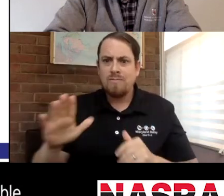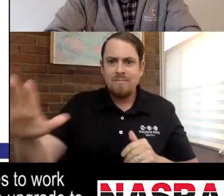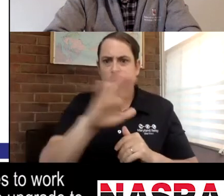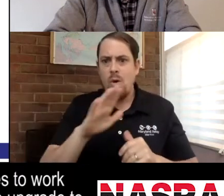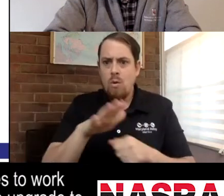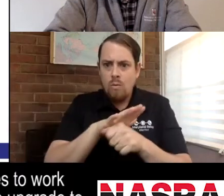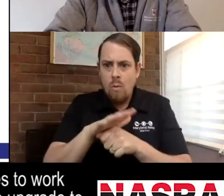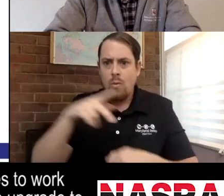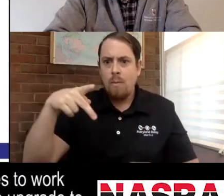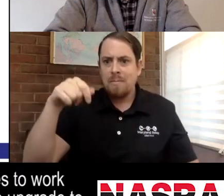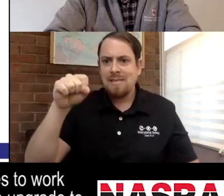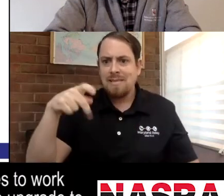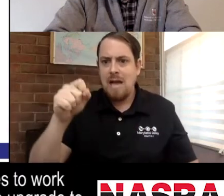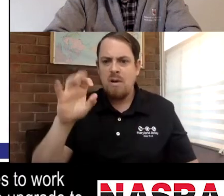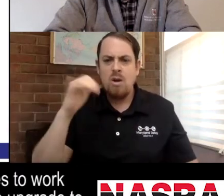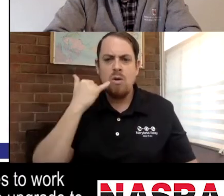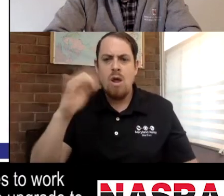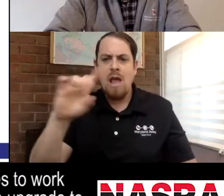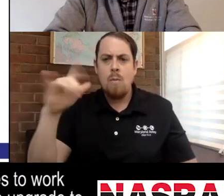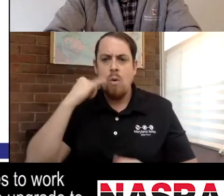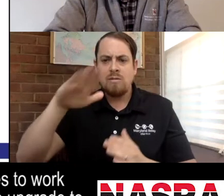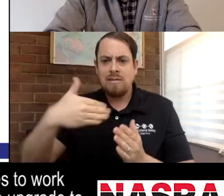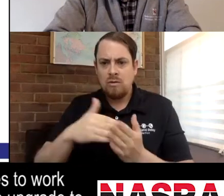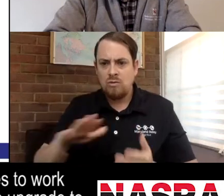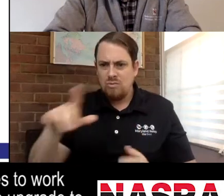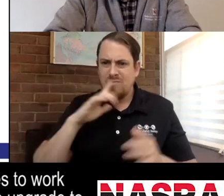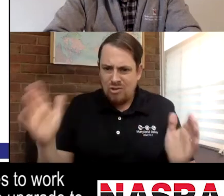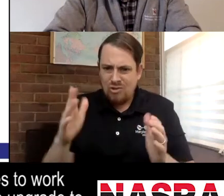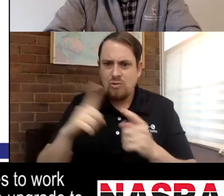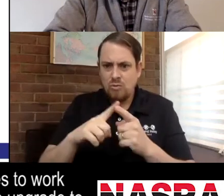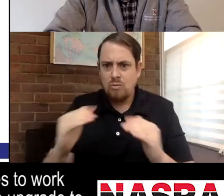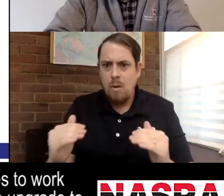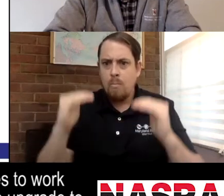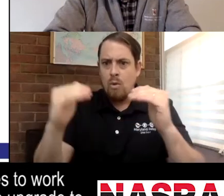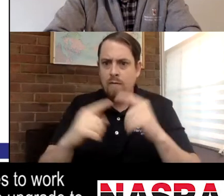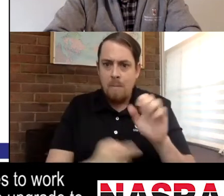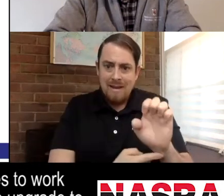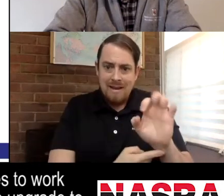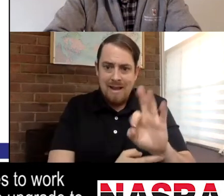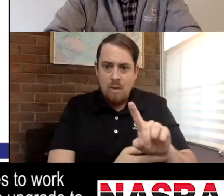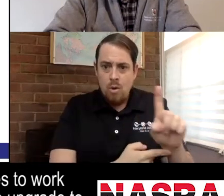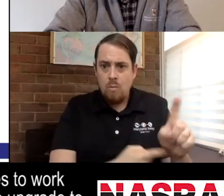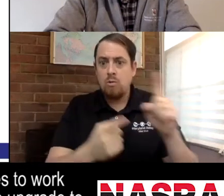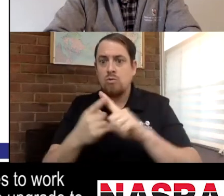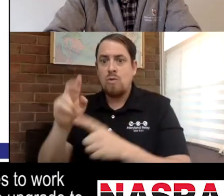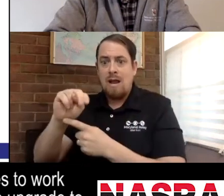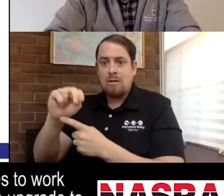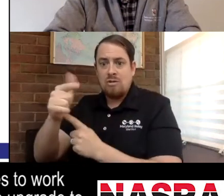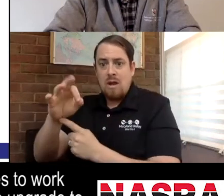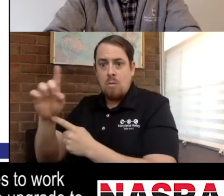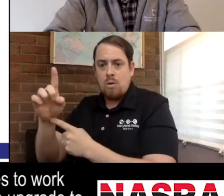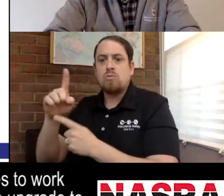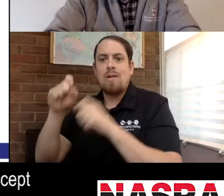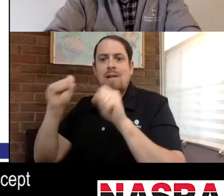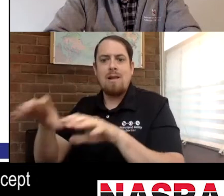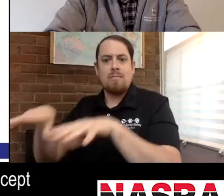So I encourage you in each of your states work also with your local peace apps your 911 call centers and encourage them if they haven't already